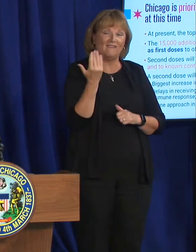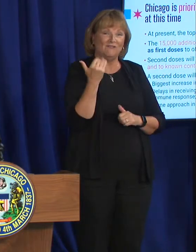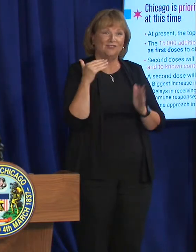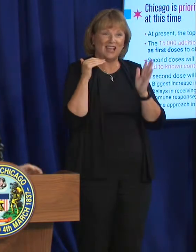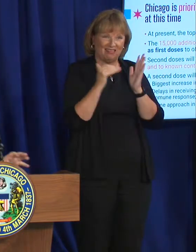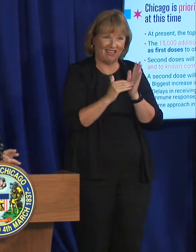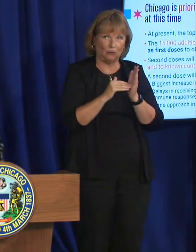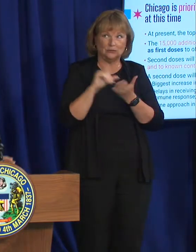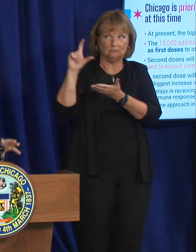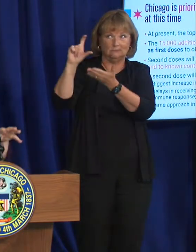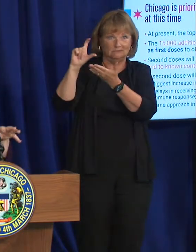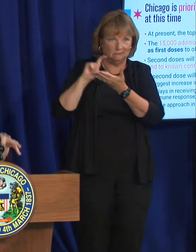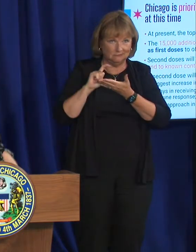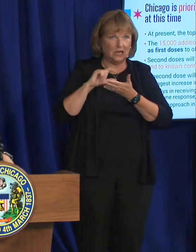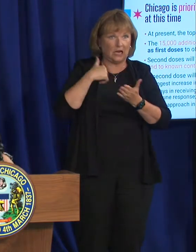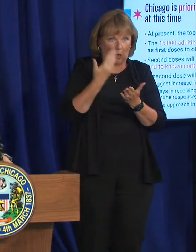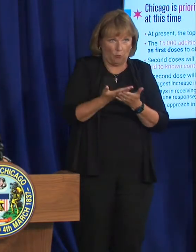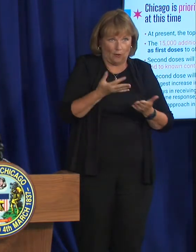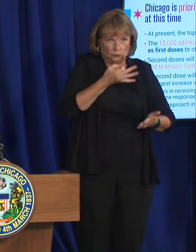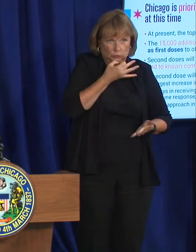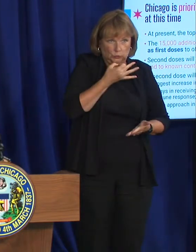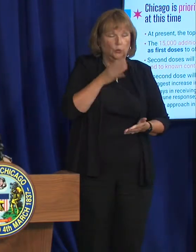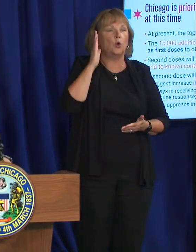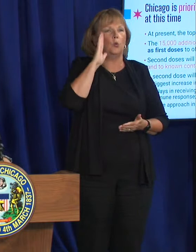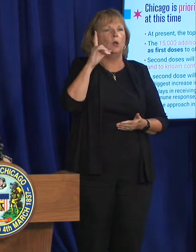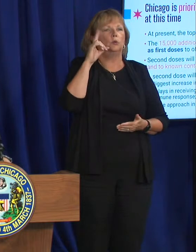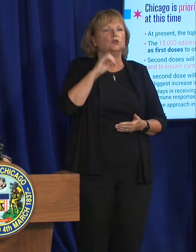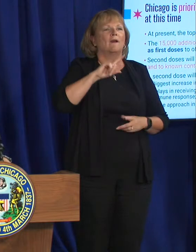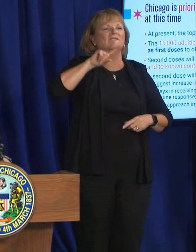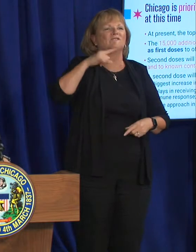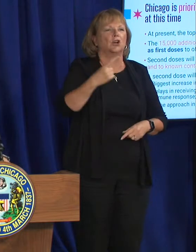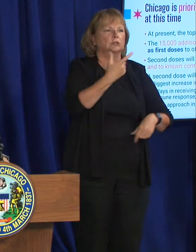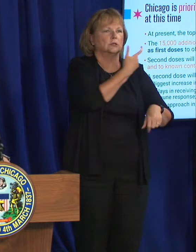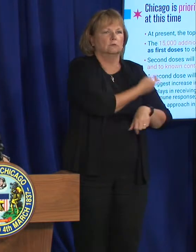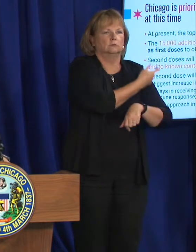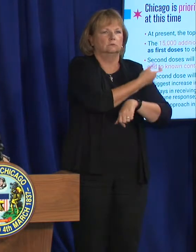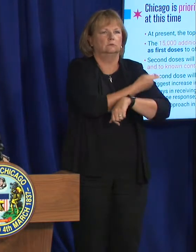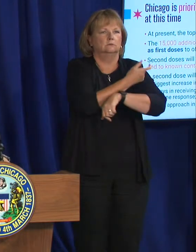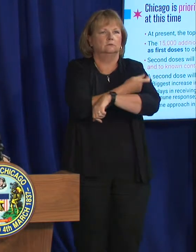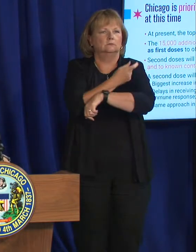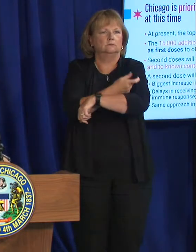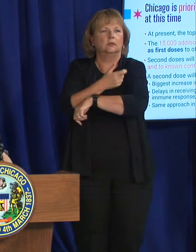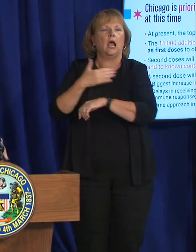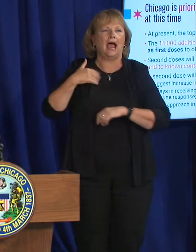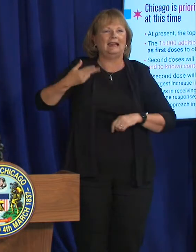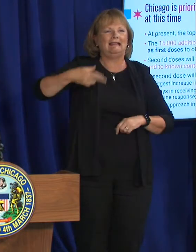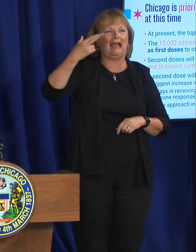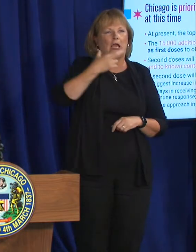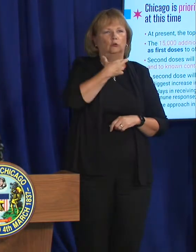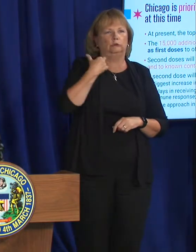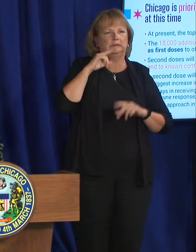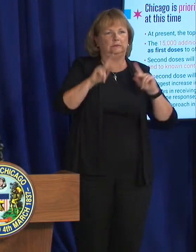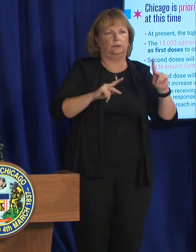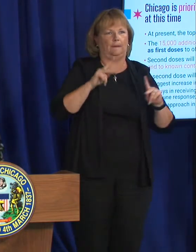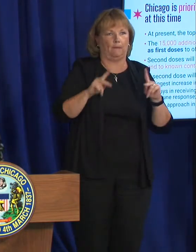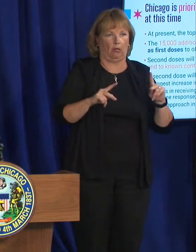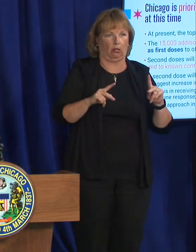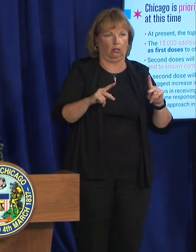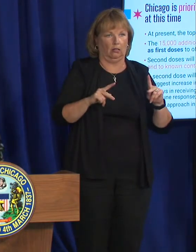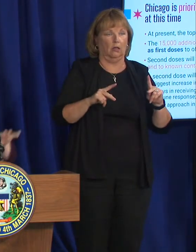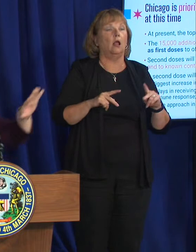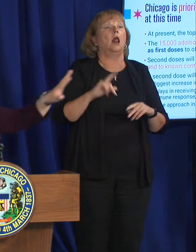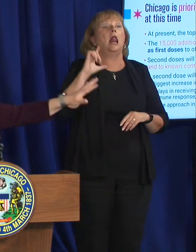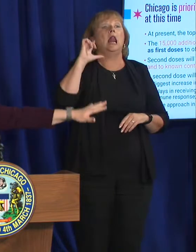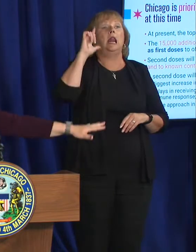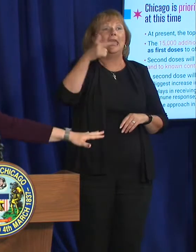additional doses, we will especially be doing first dose focus on the highest risk individuals. We will continue to give